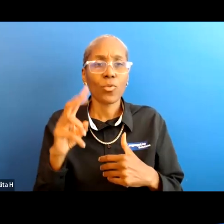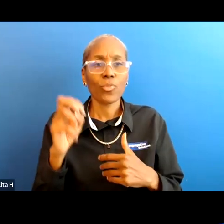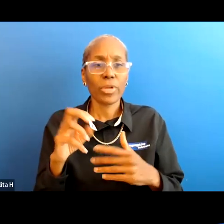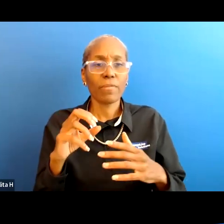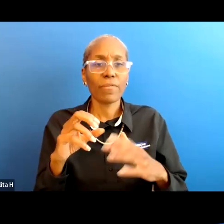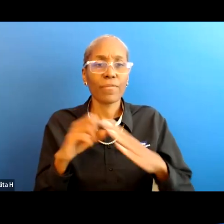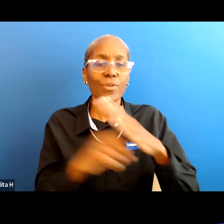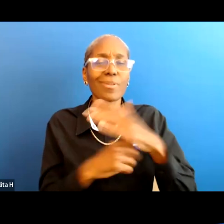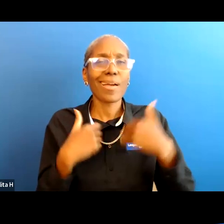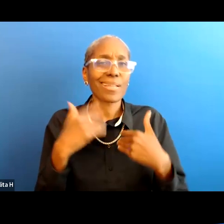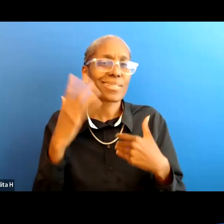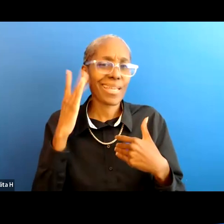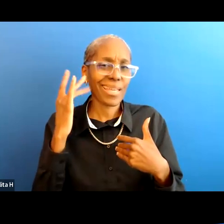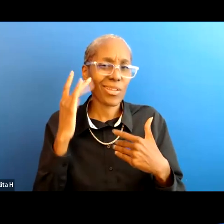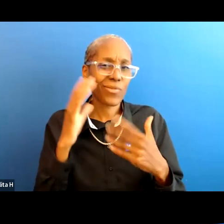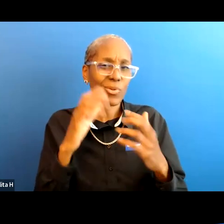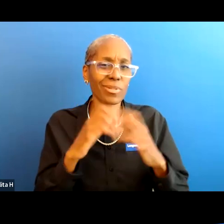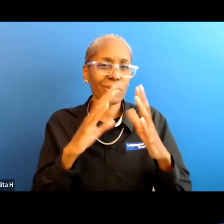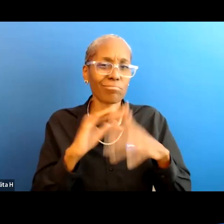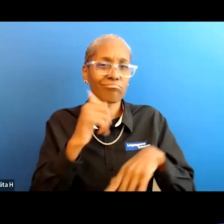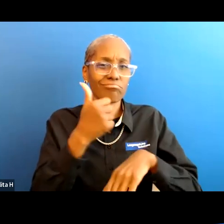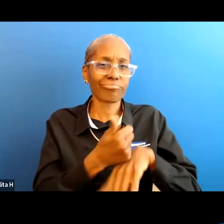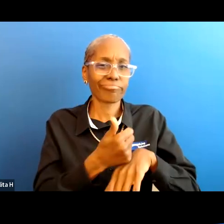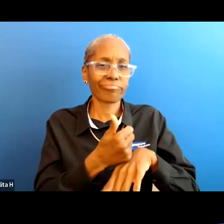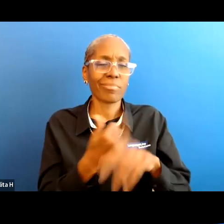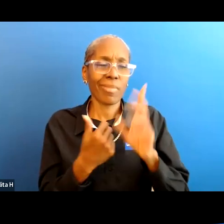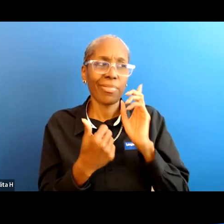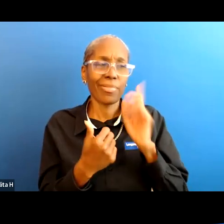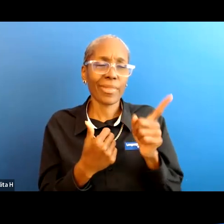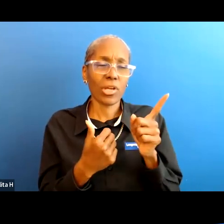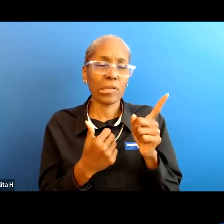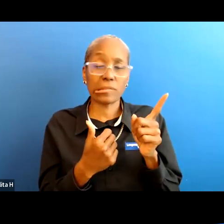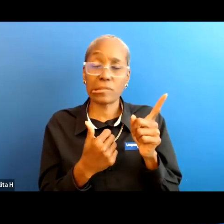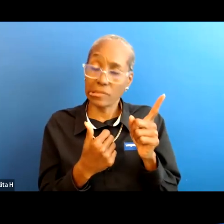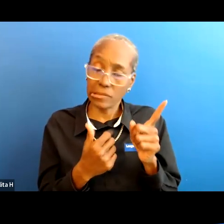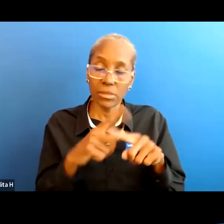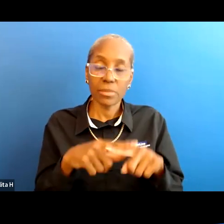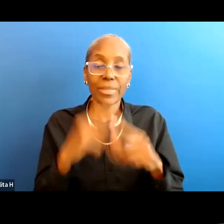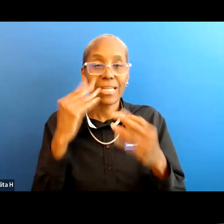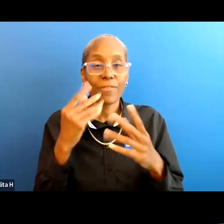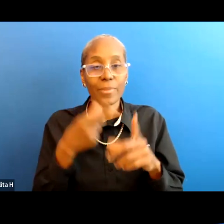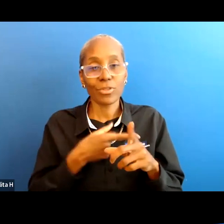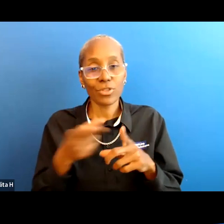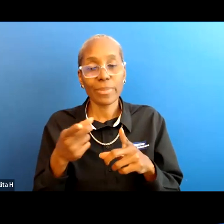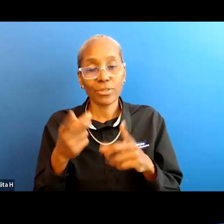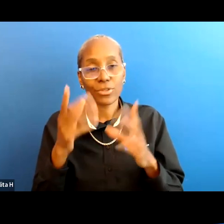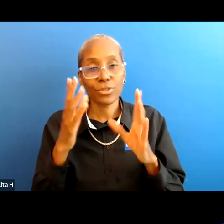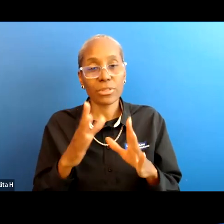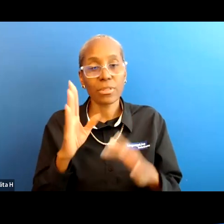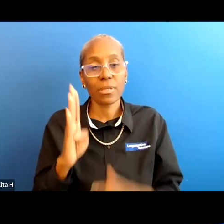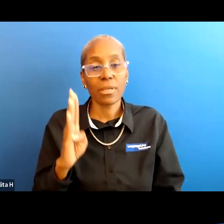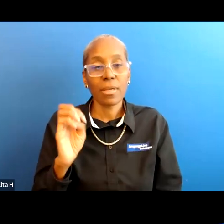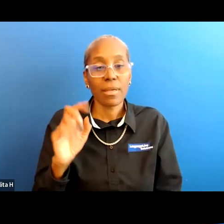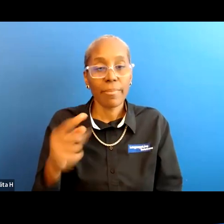california chapter um so i'm going to rely on the information specialist uh beth is